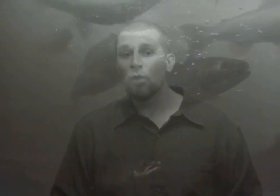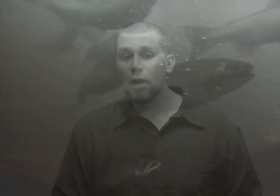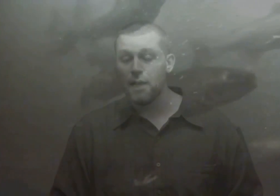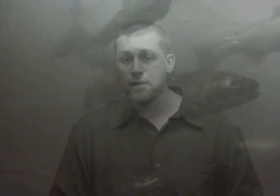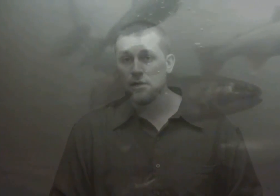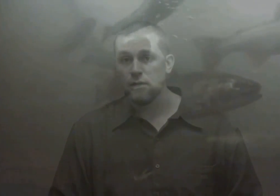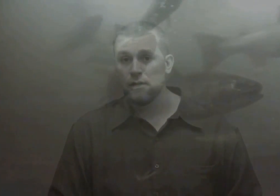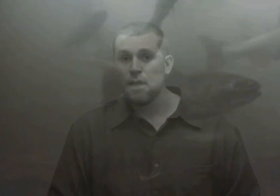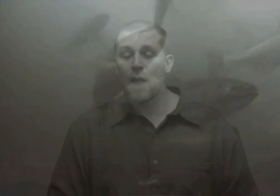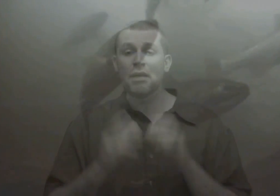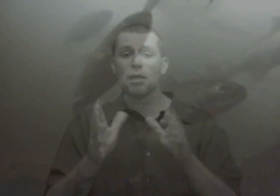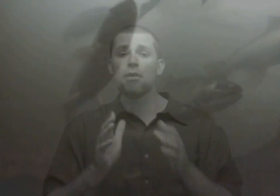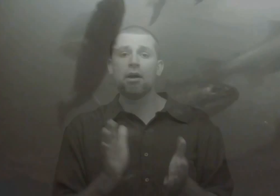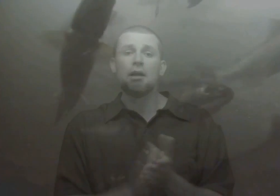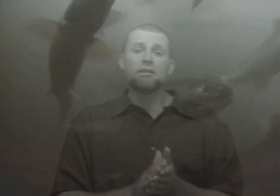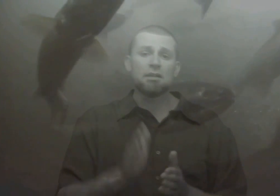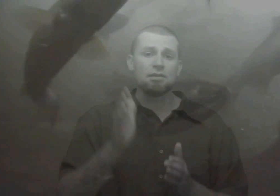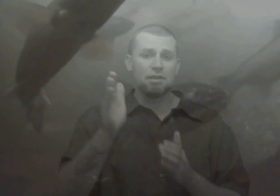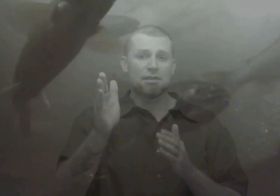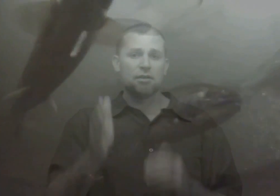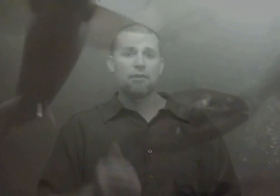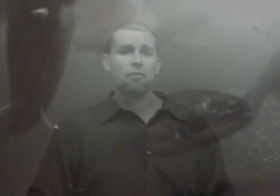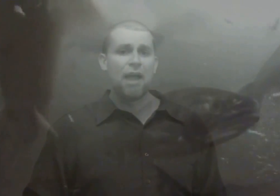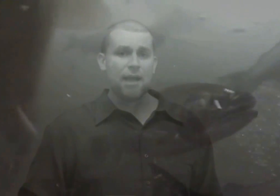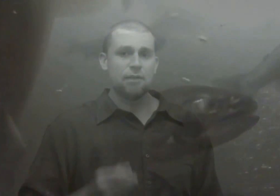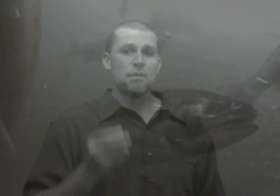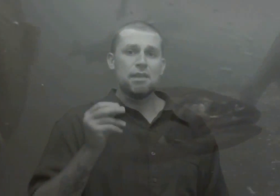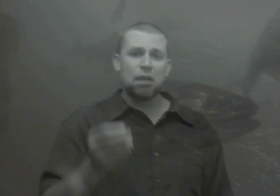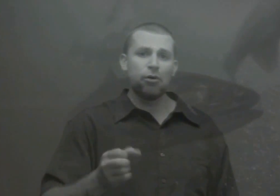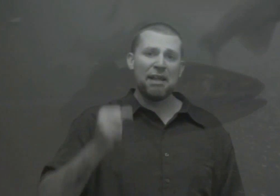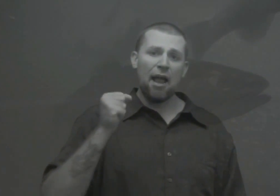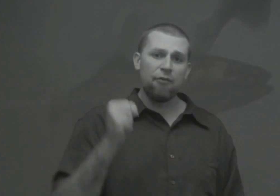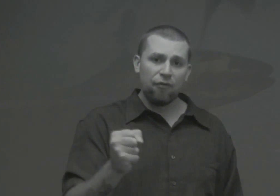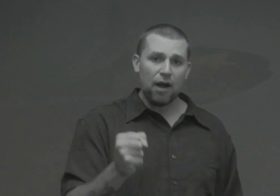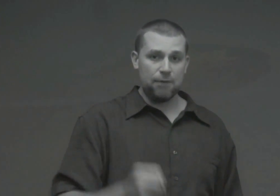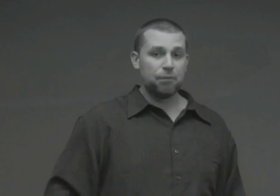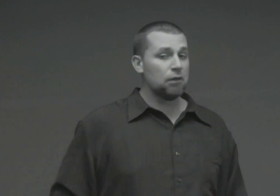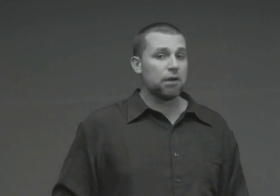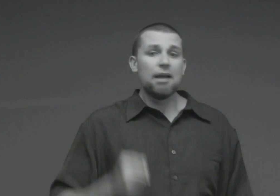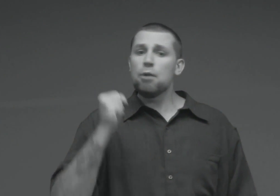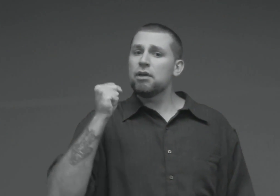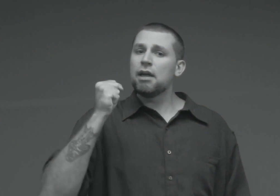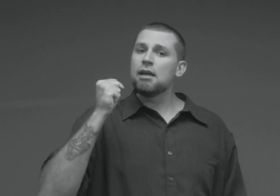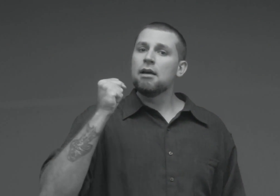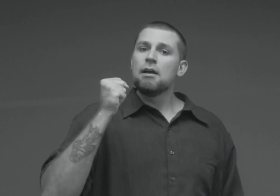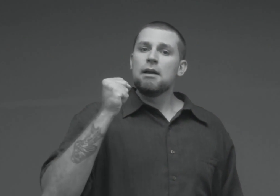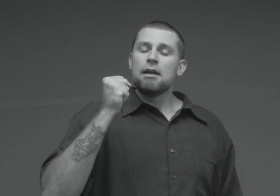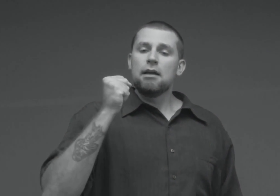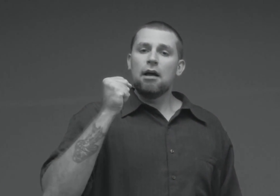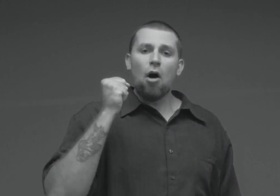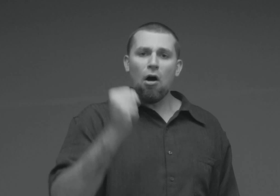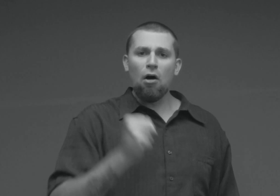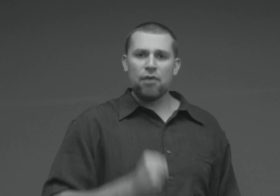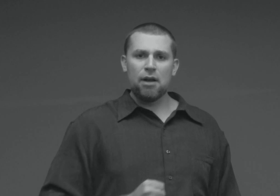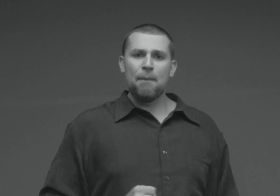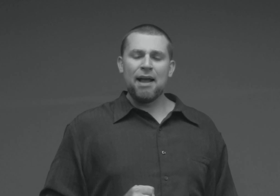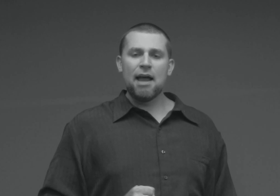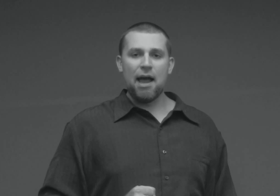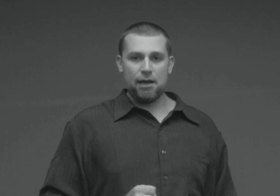why. Why? I mean, come on, let us consider the fact that it would be a fight. Look, it would take all that a man has.